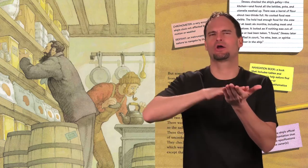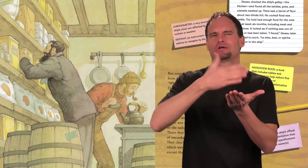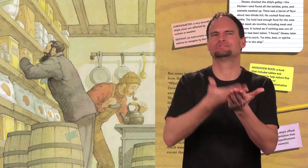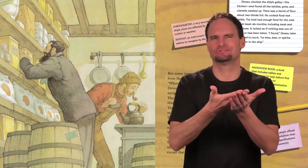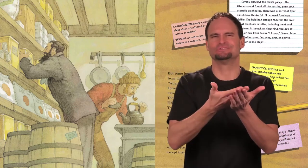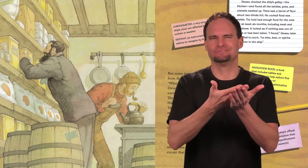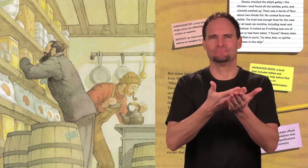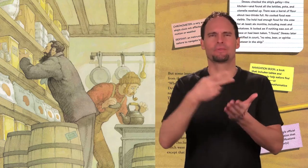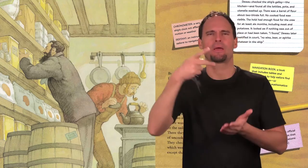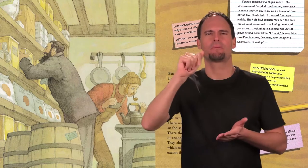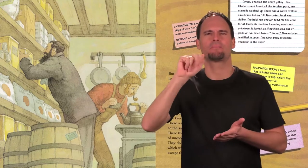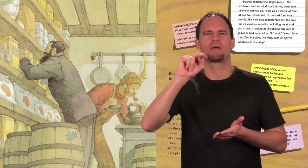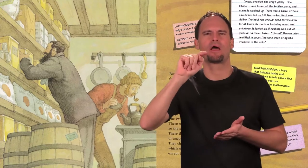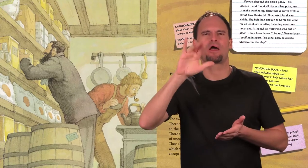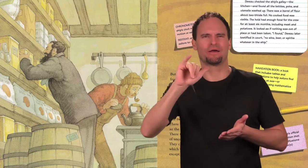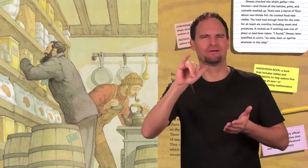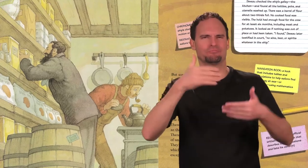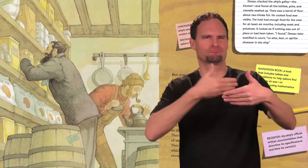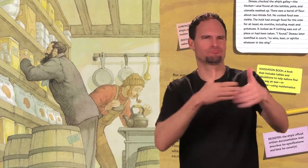in the ship's galley and pantry.